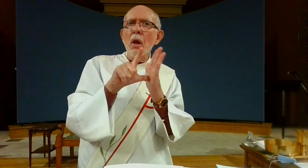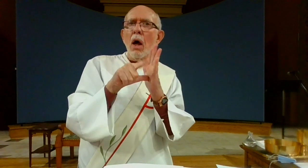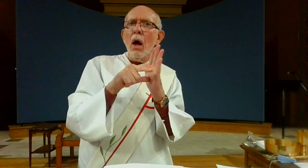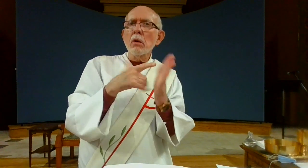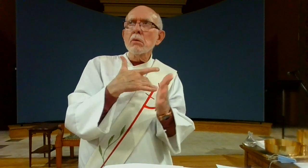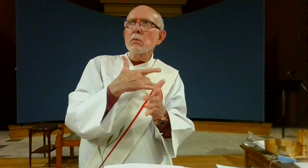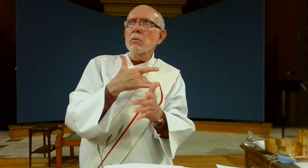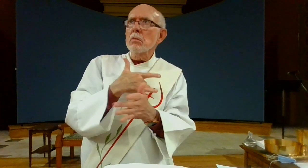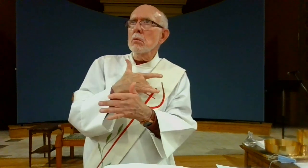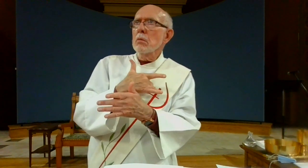but Peter